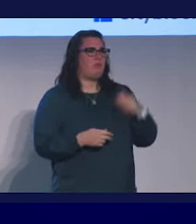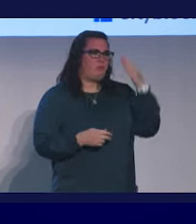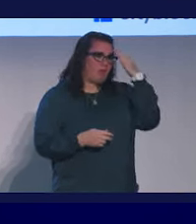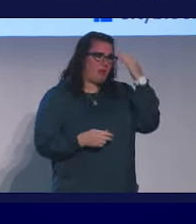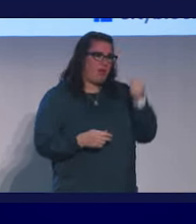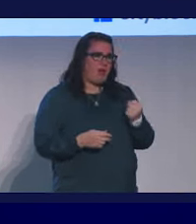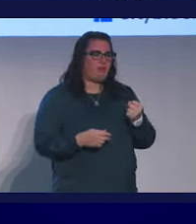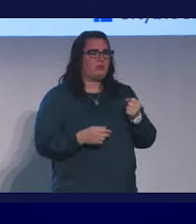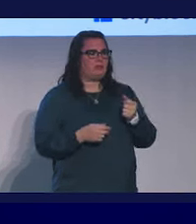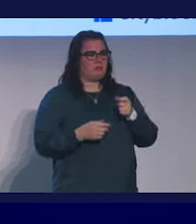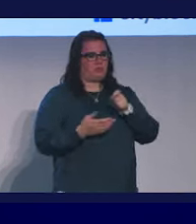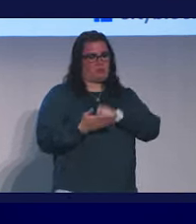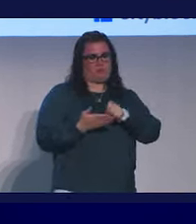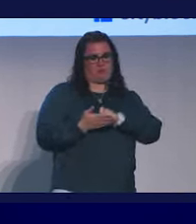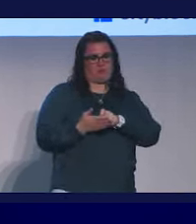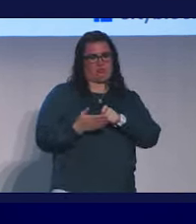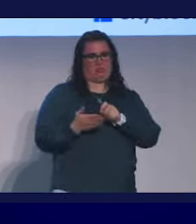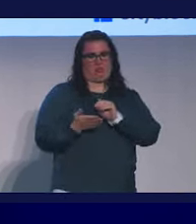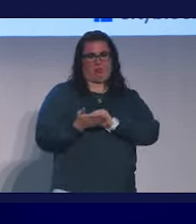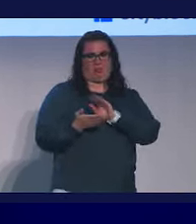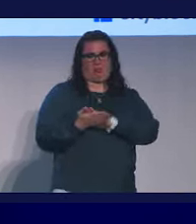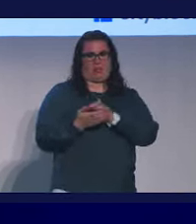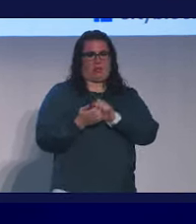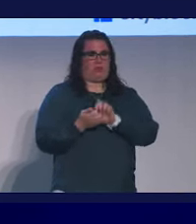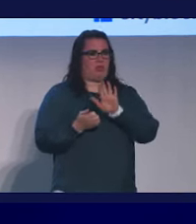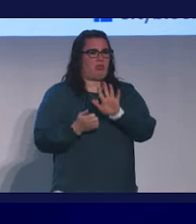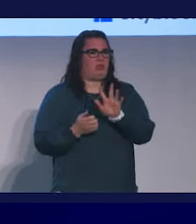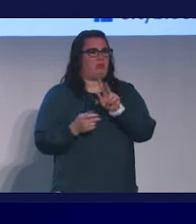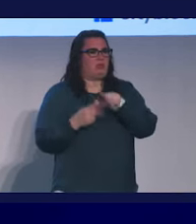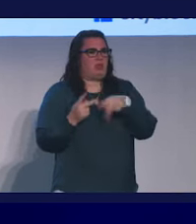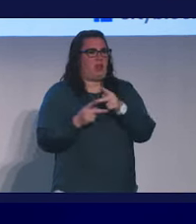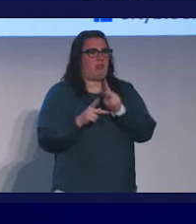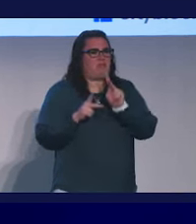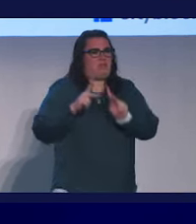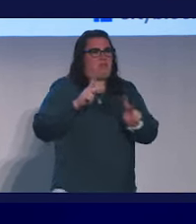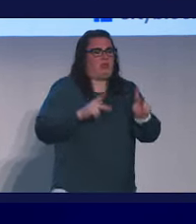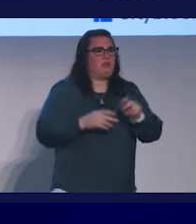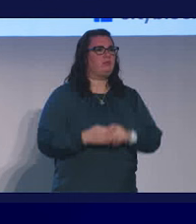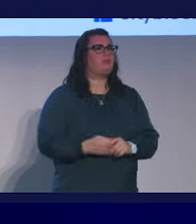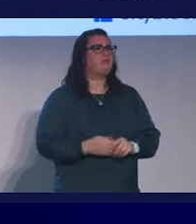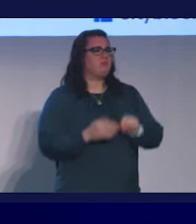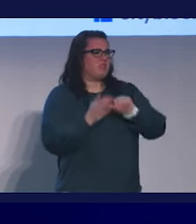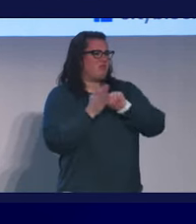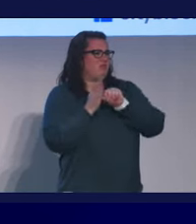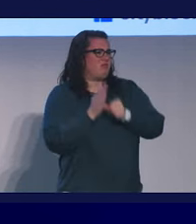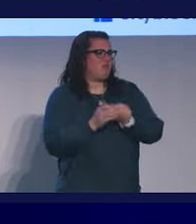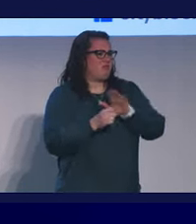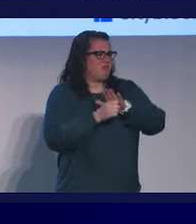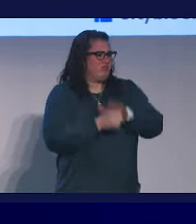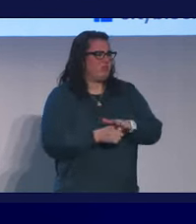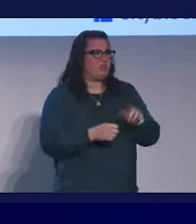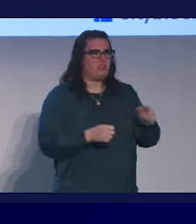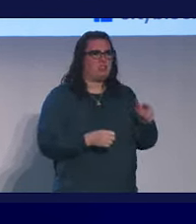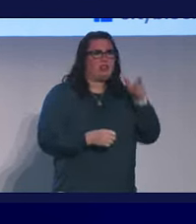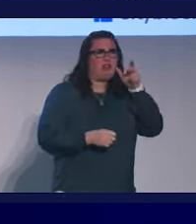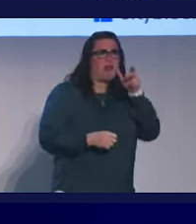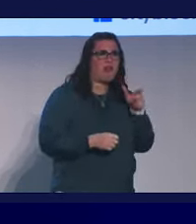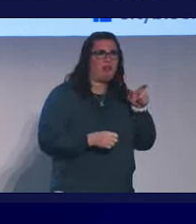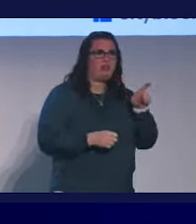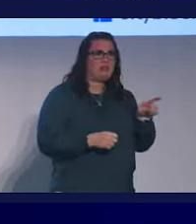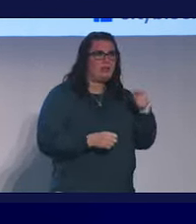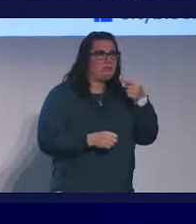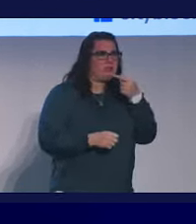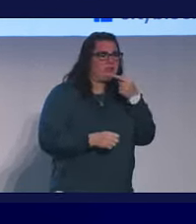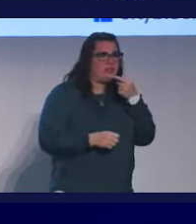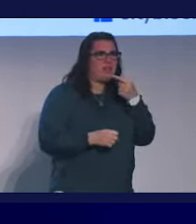to certain types of people. These structural biases, again, reinforce that sense of mistrust because guess what? She overheard them say that about her.